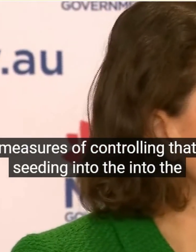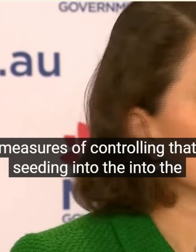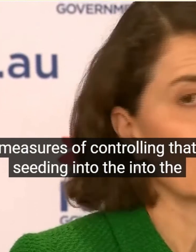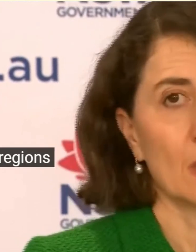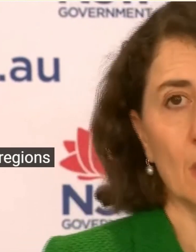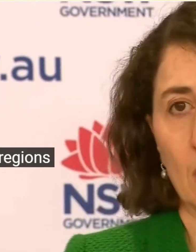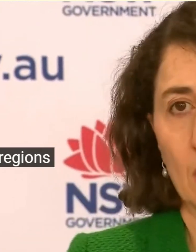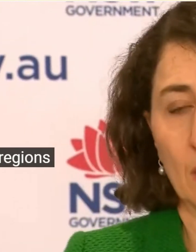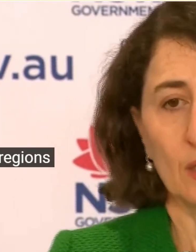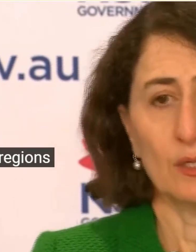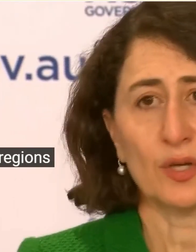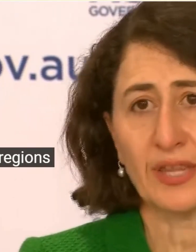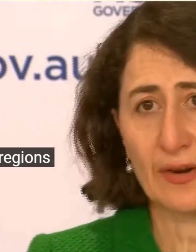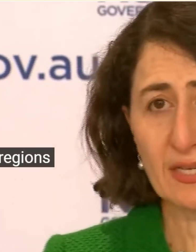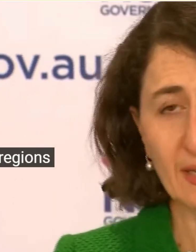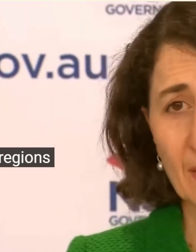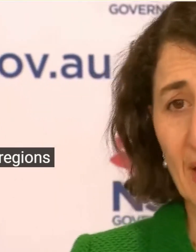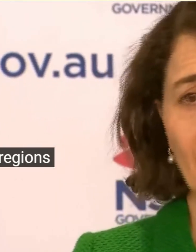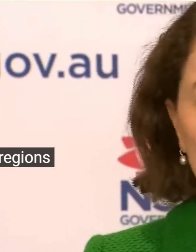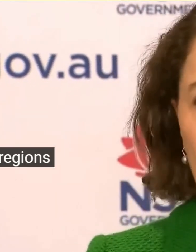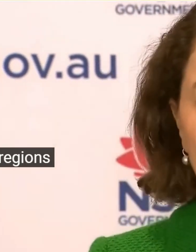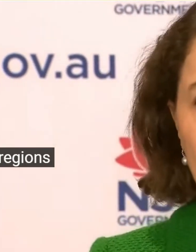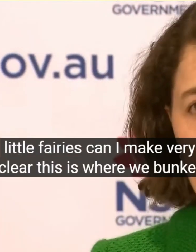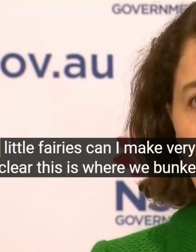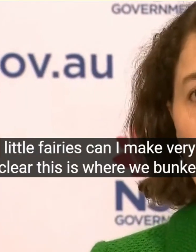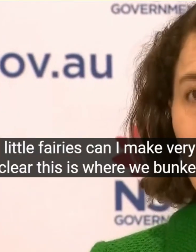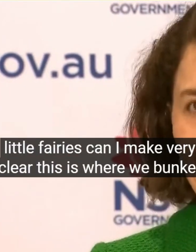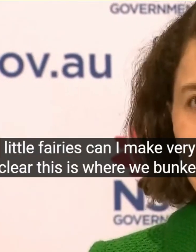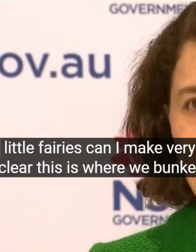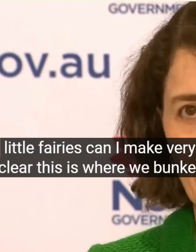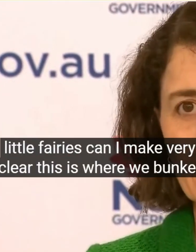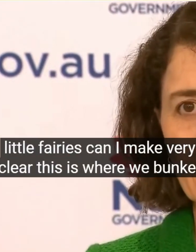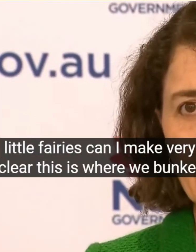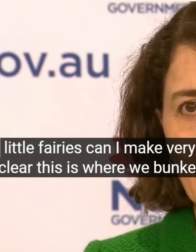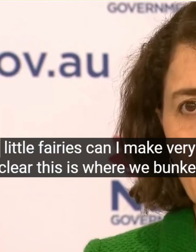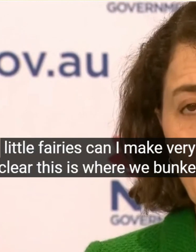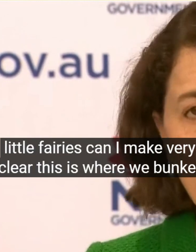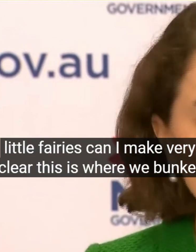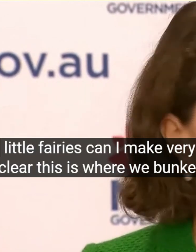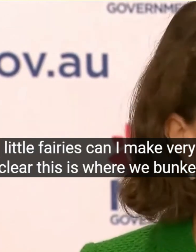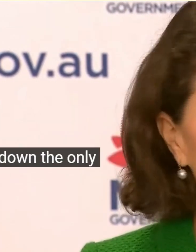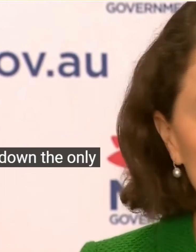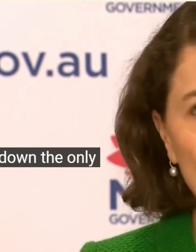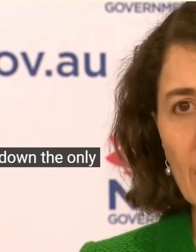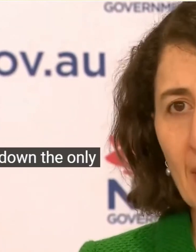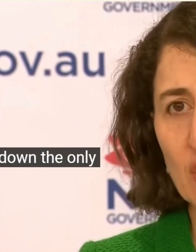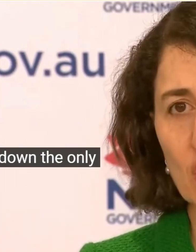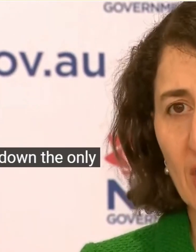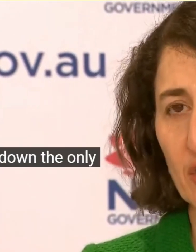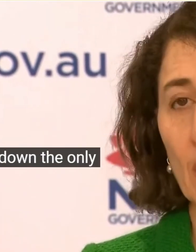There Anything Else In Reserve Now Look There Is Can I Make Very Clear This Is Where We Bunker Down The Only